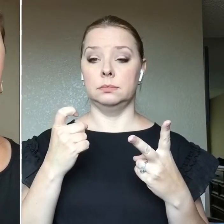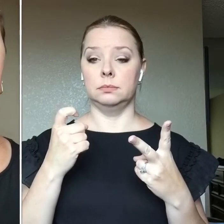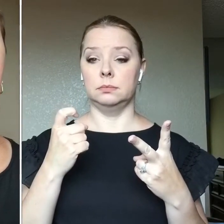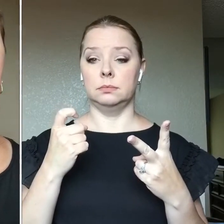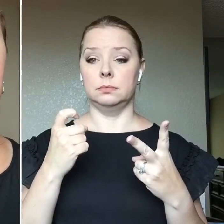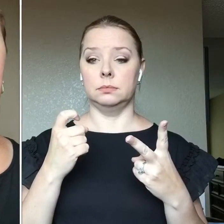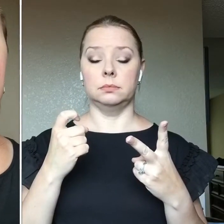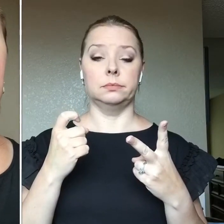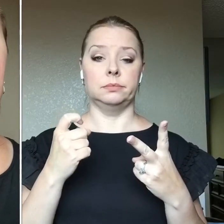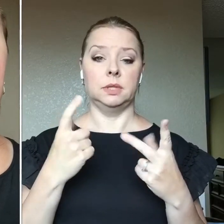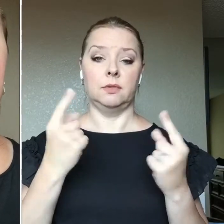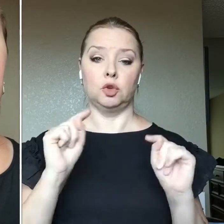tried all of them.